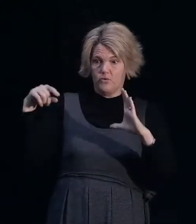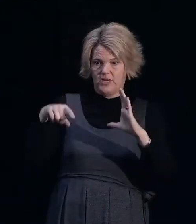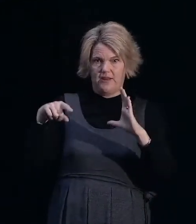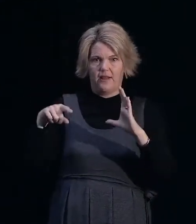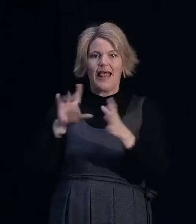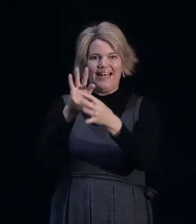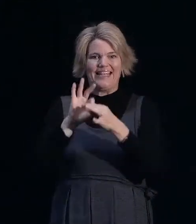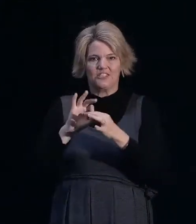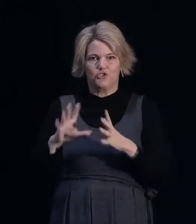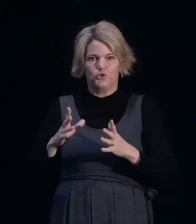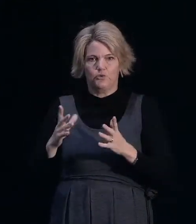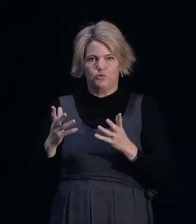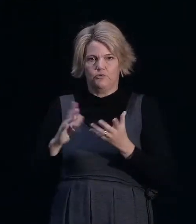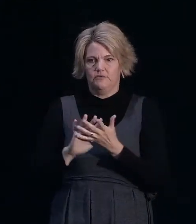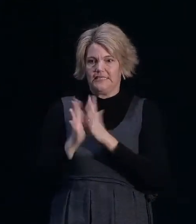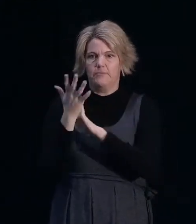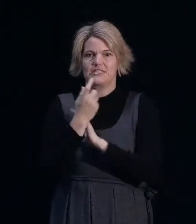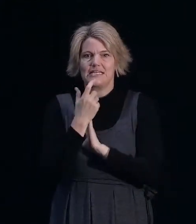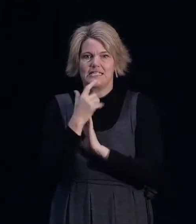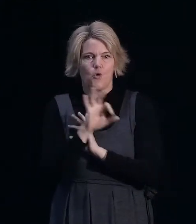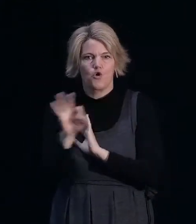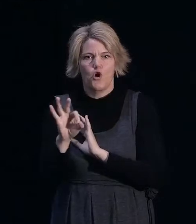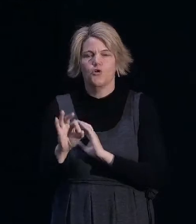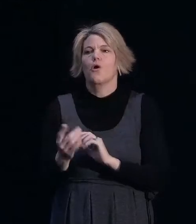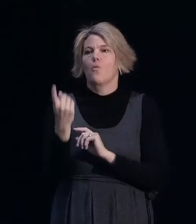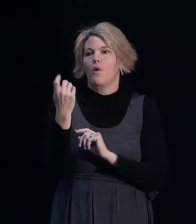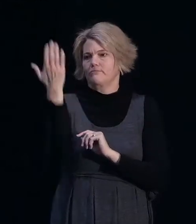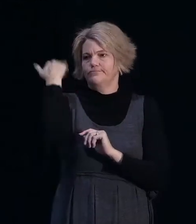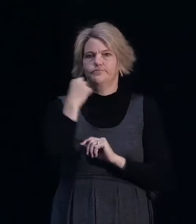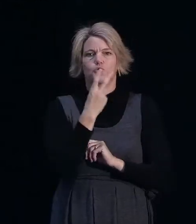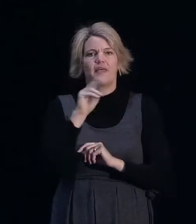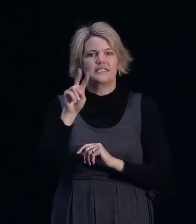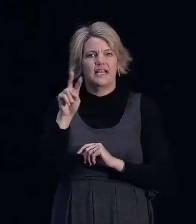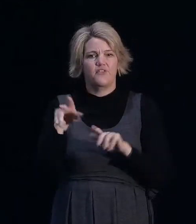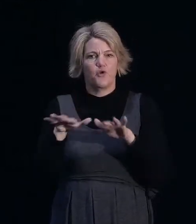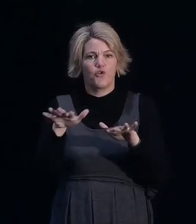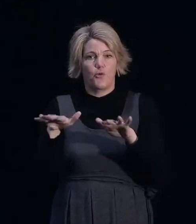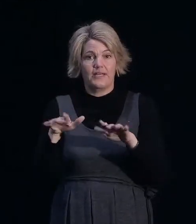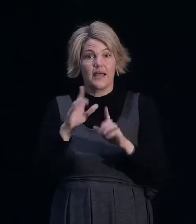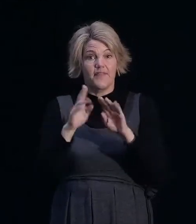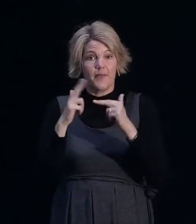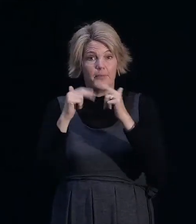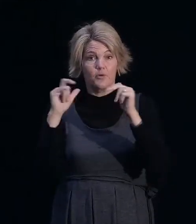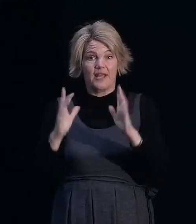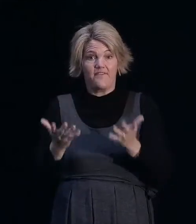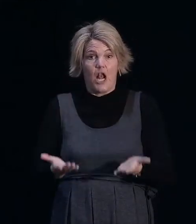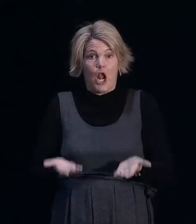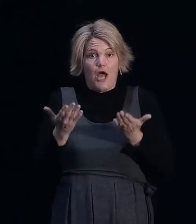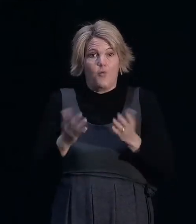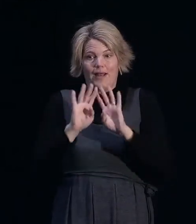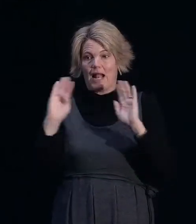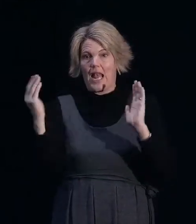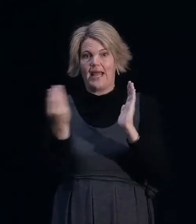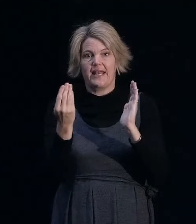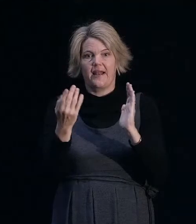one of the big learnings from the February 2011 earthquakes was that buildings that had lightweight claddings that didn't weigh as much on the